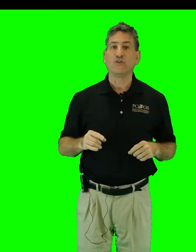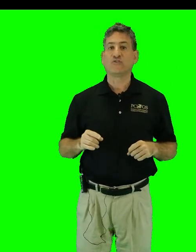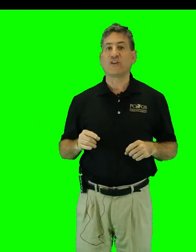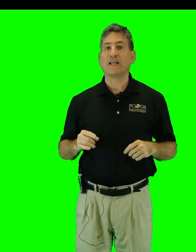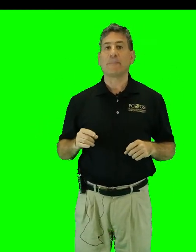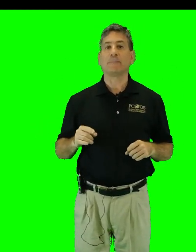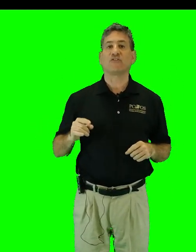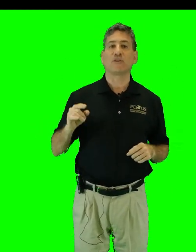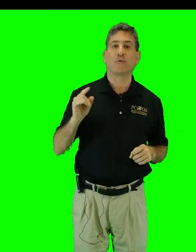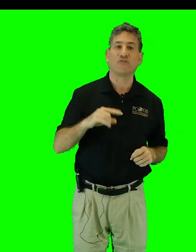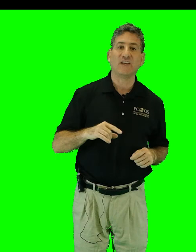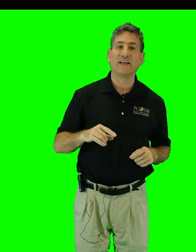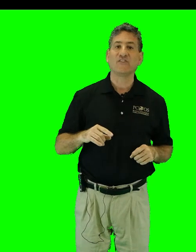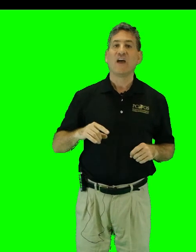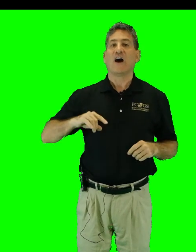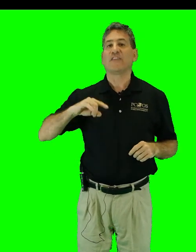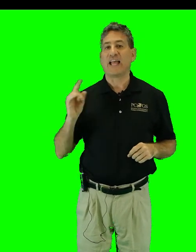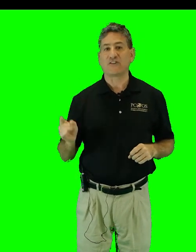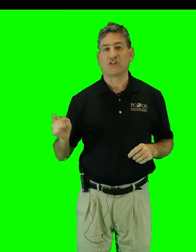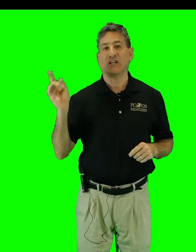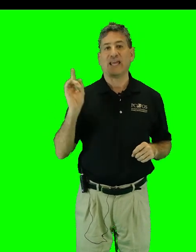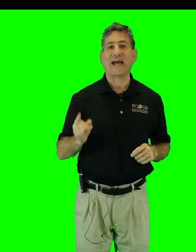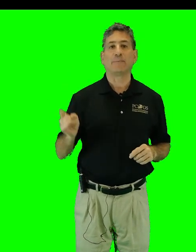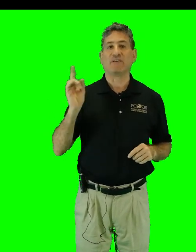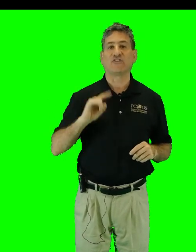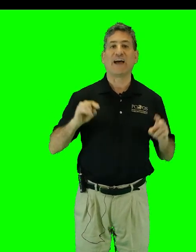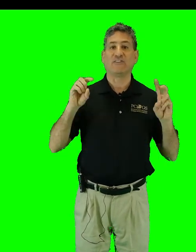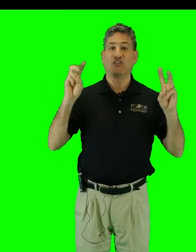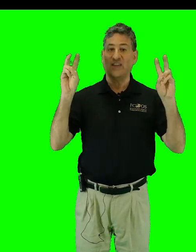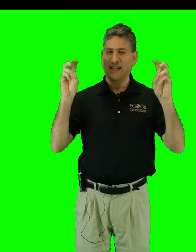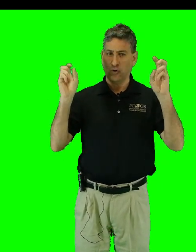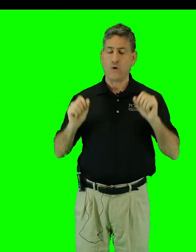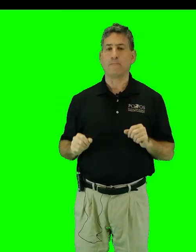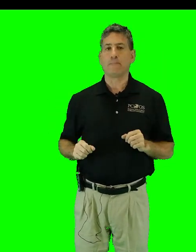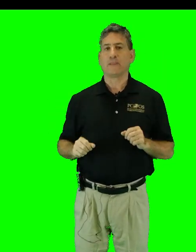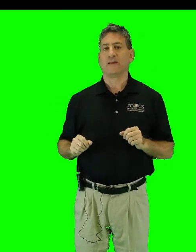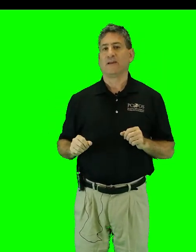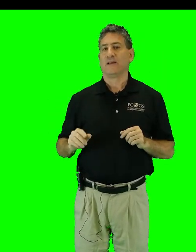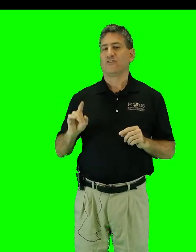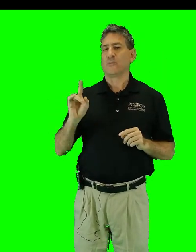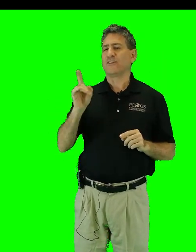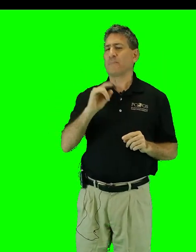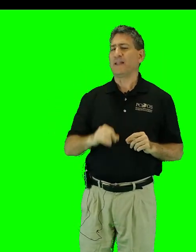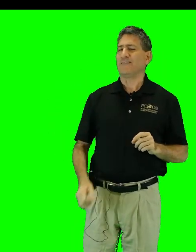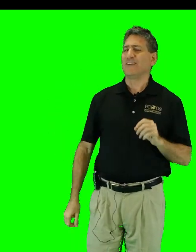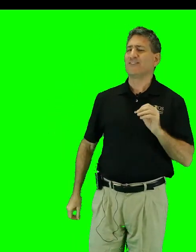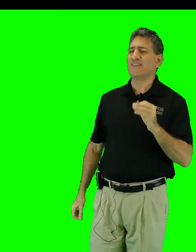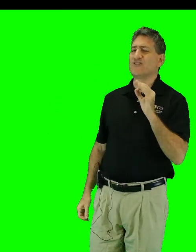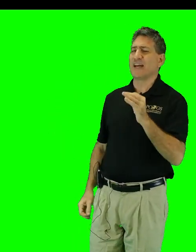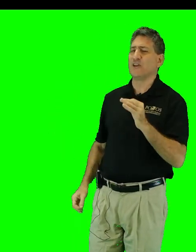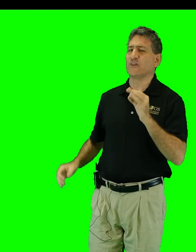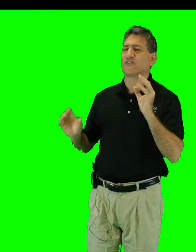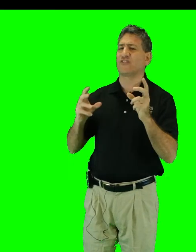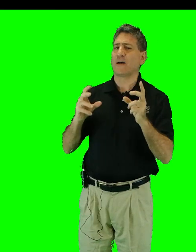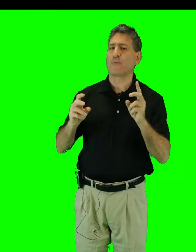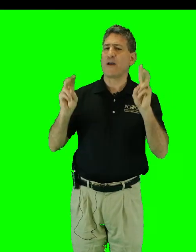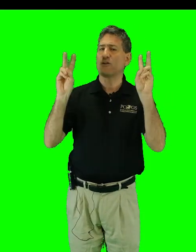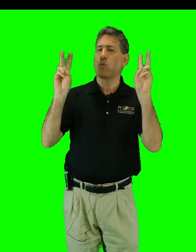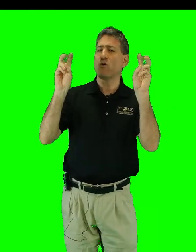new study published in the Proceedings of the National Academy of Sciences, end quote. So it is a bit disingenuous to separate, quote,